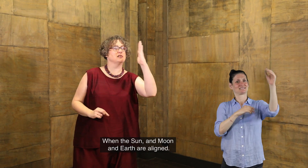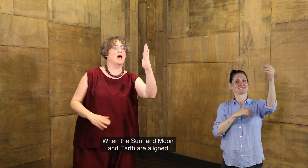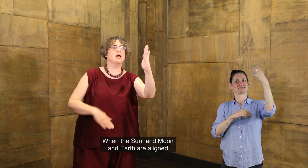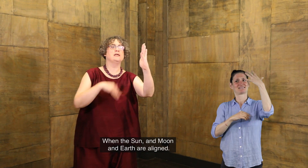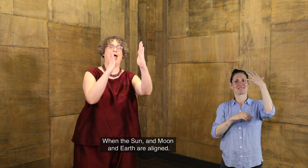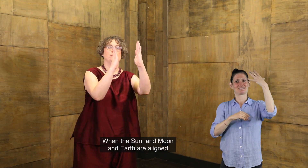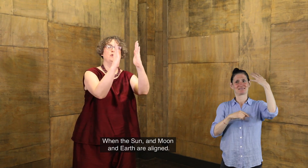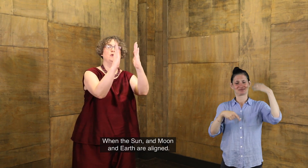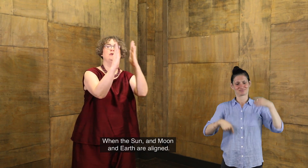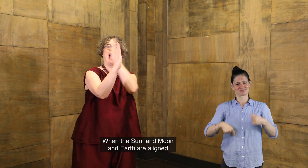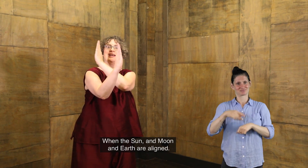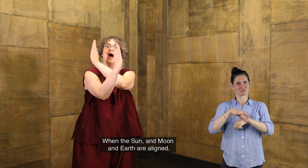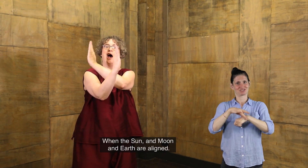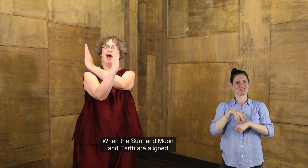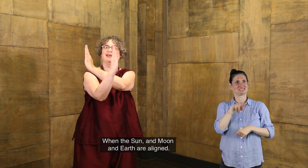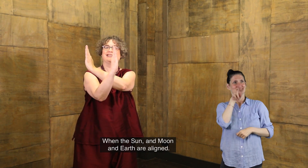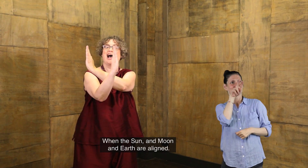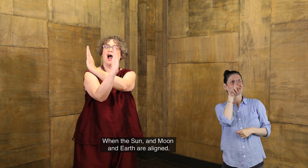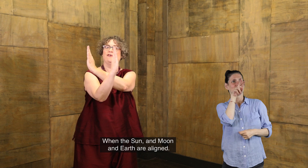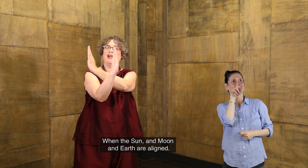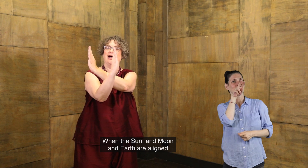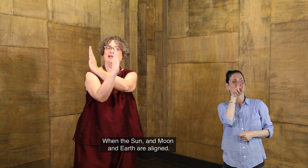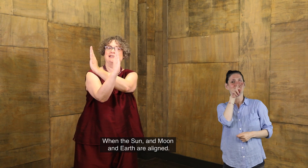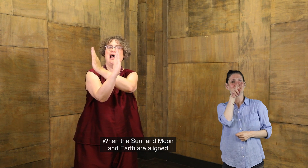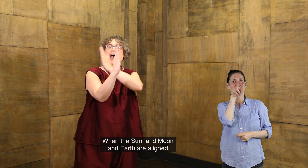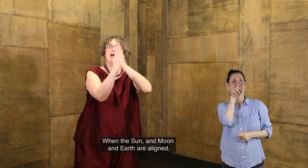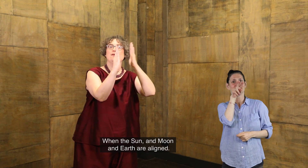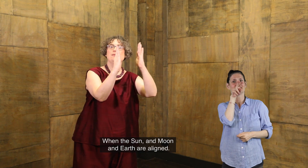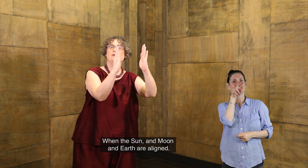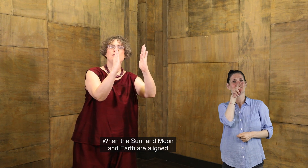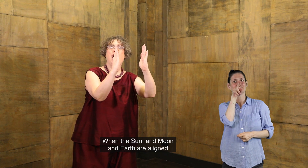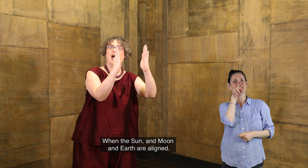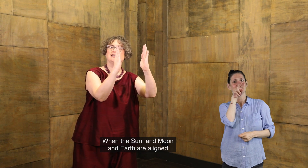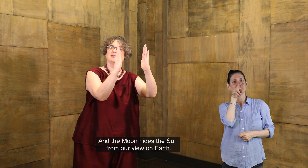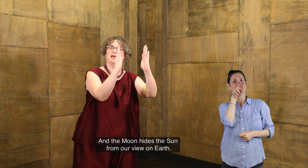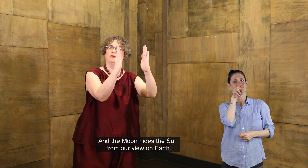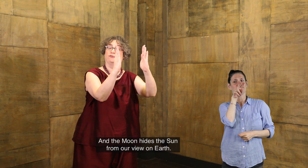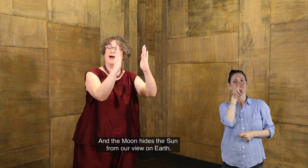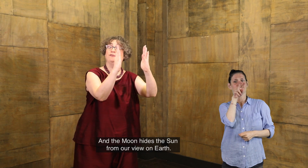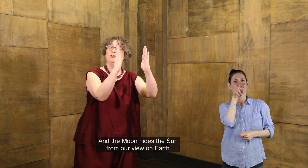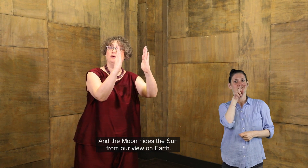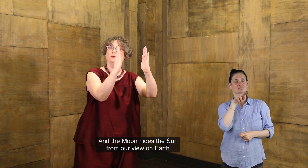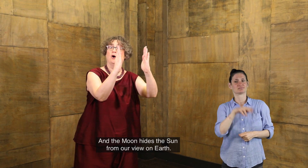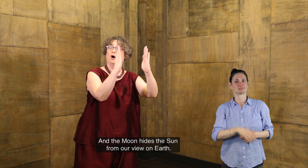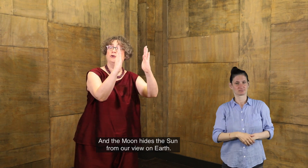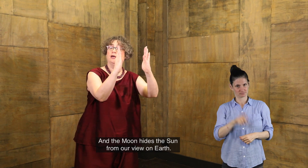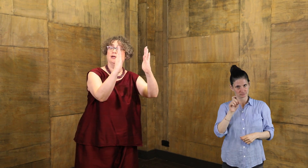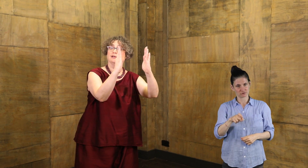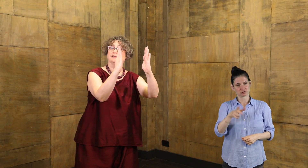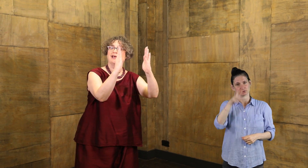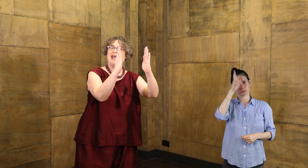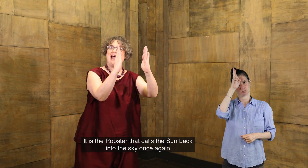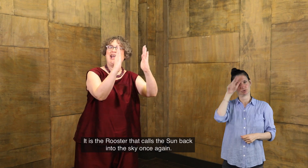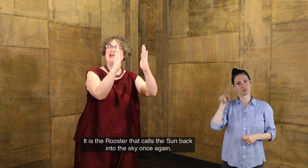where the sun and moon and earth are aligned. And the moon hides the sun from our view on